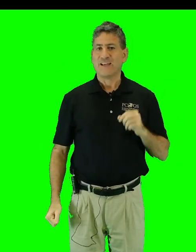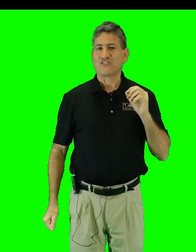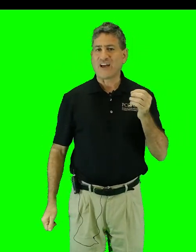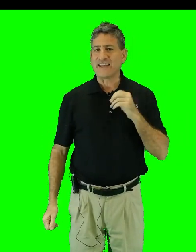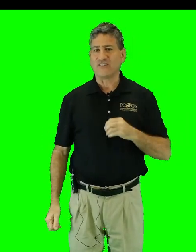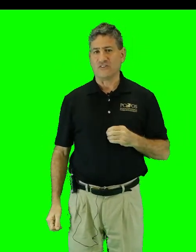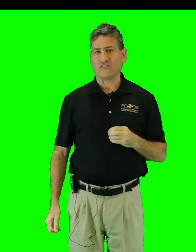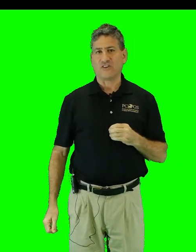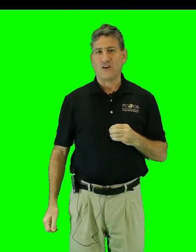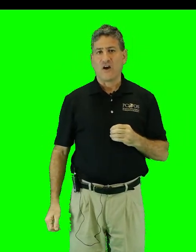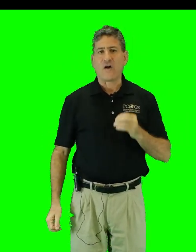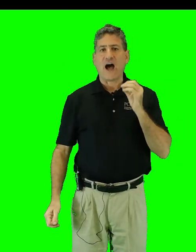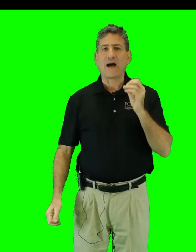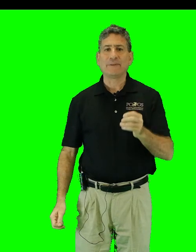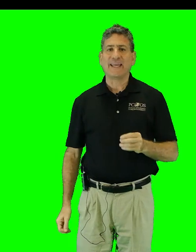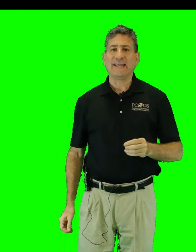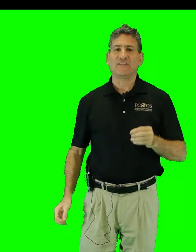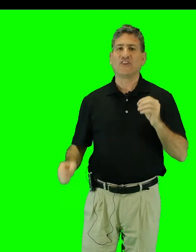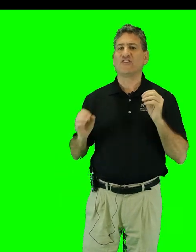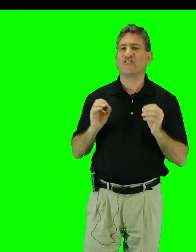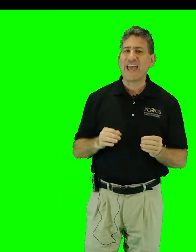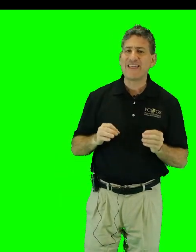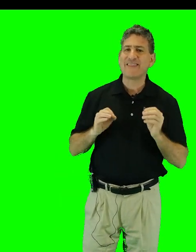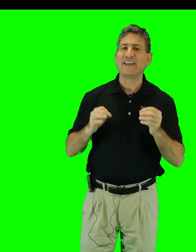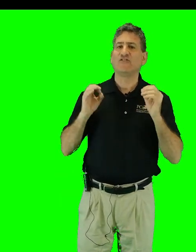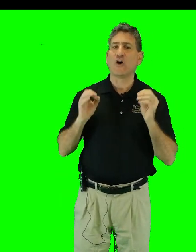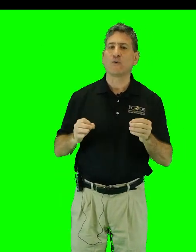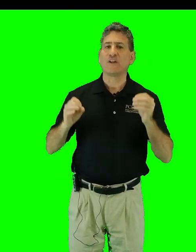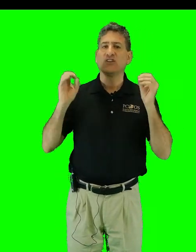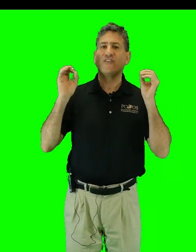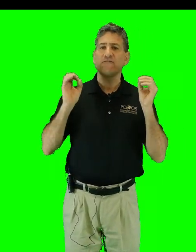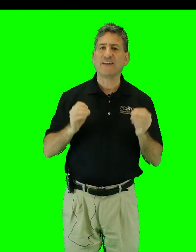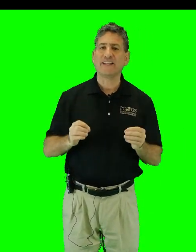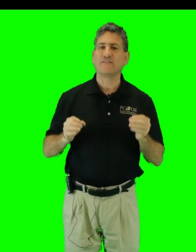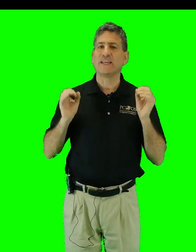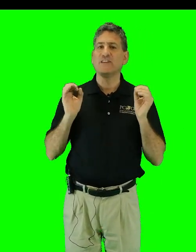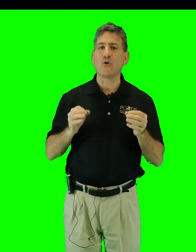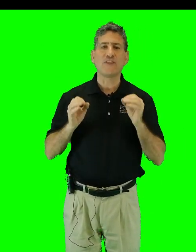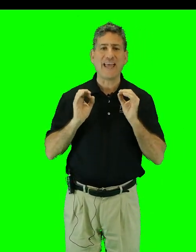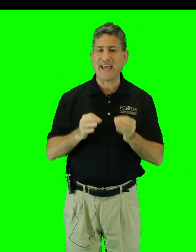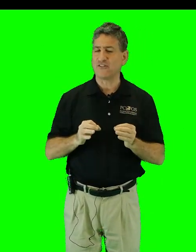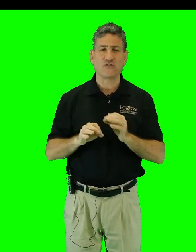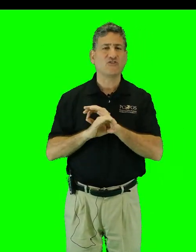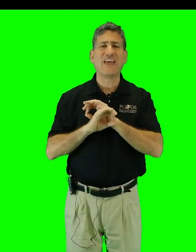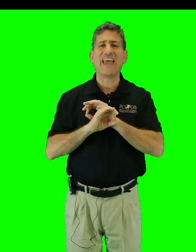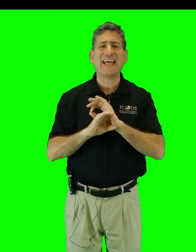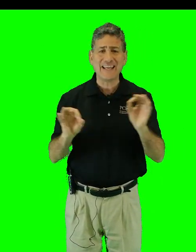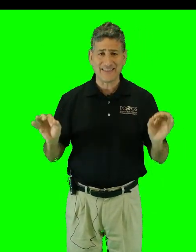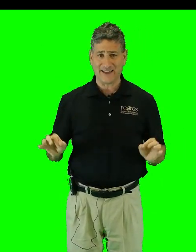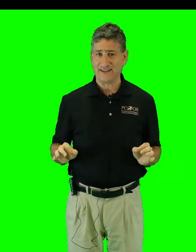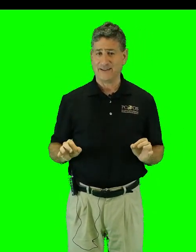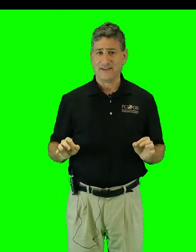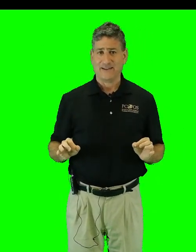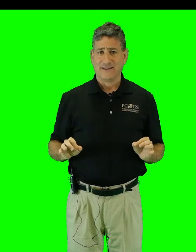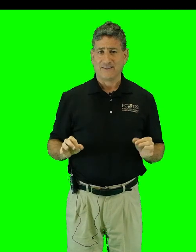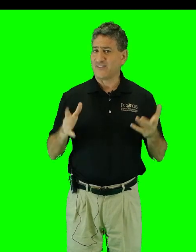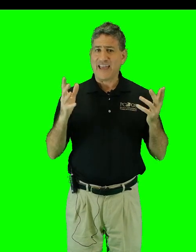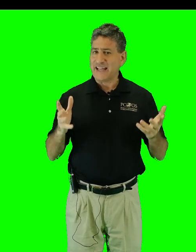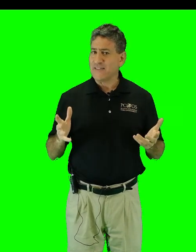Scientists are obligated to say they don't definitively know the answers to anything. To say anything